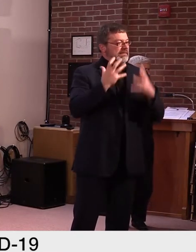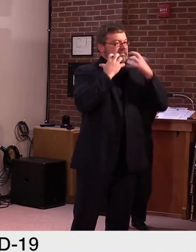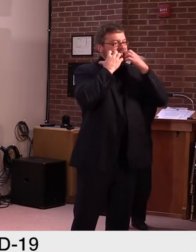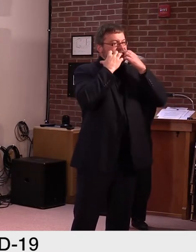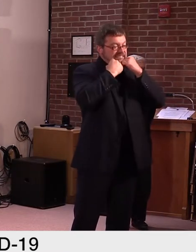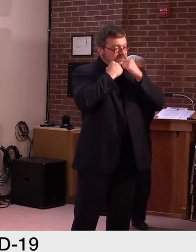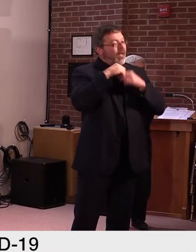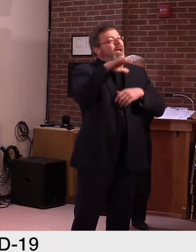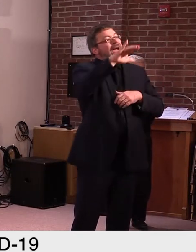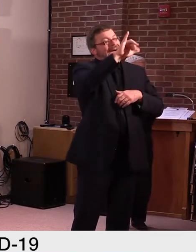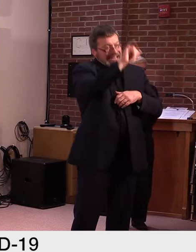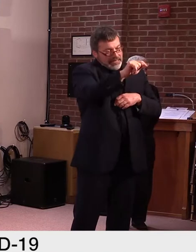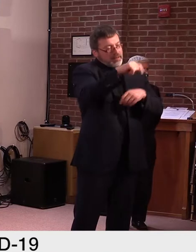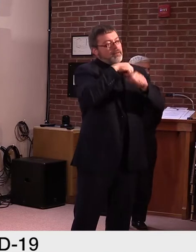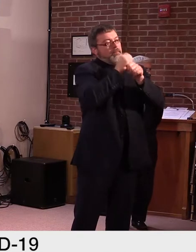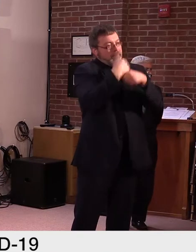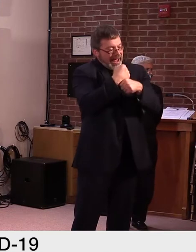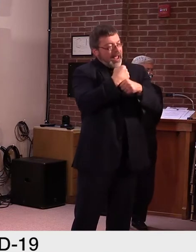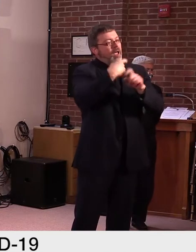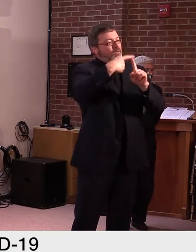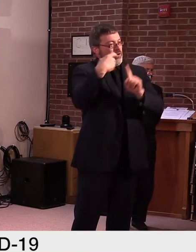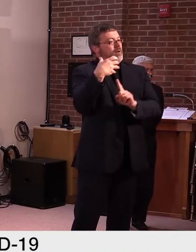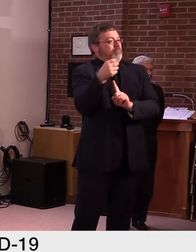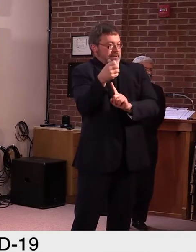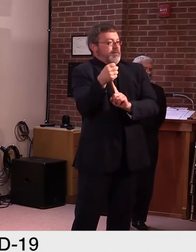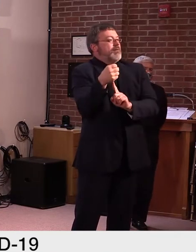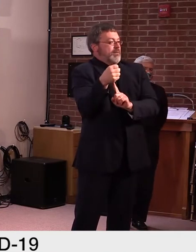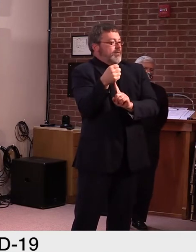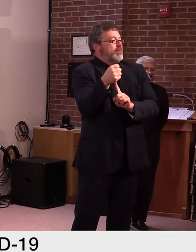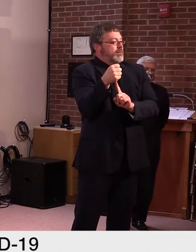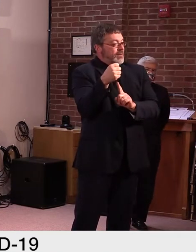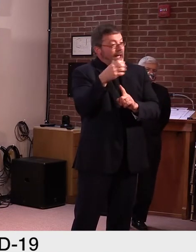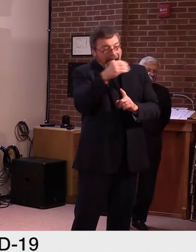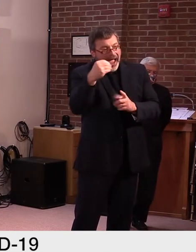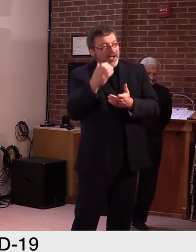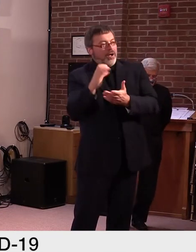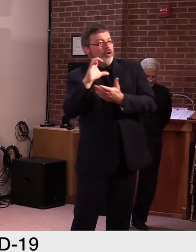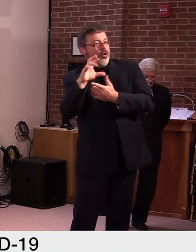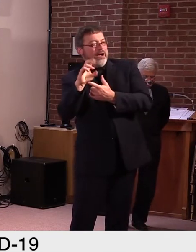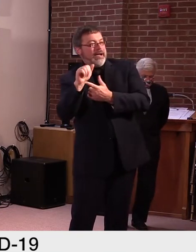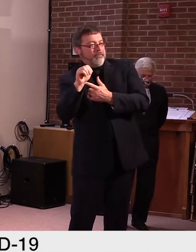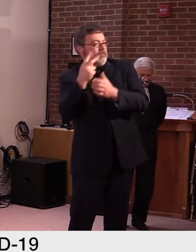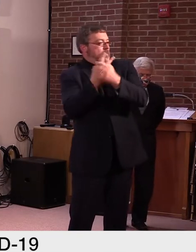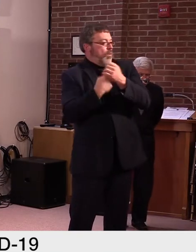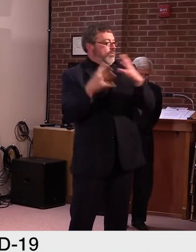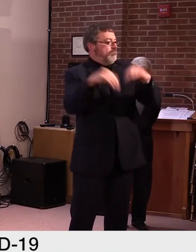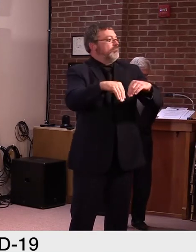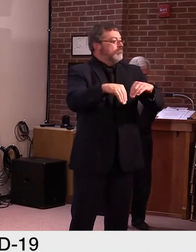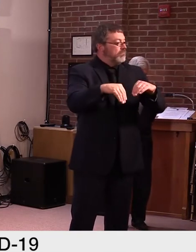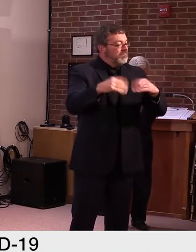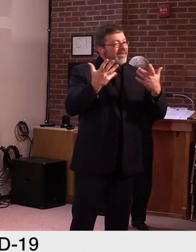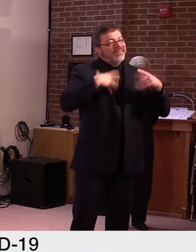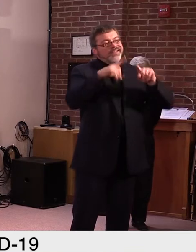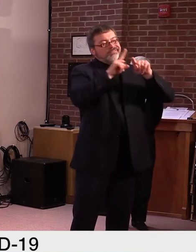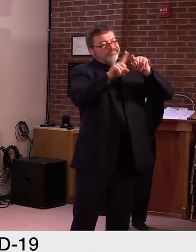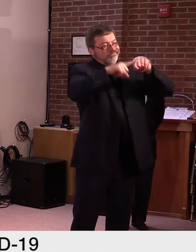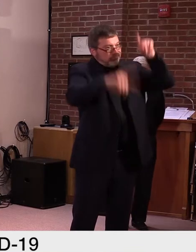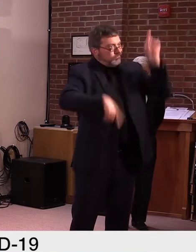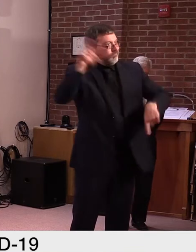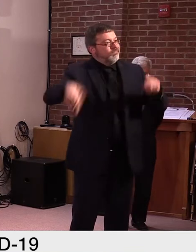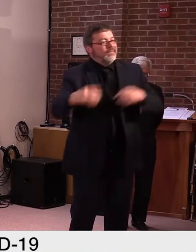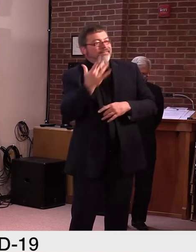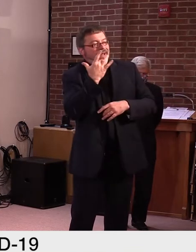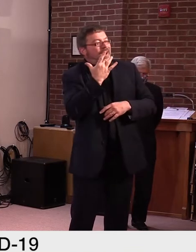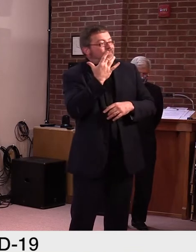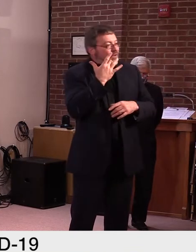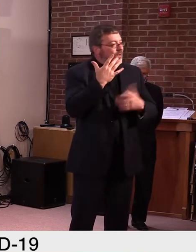is cream in creamy. Now, creamies, they can come in many flavors. There's vanilla, chocolate, maybe black